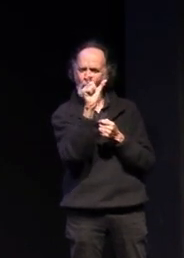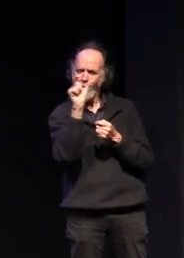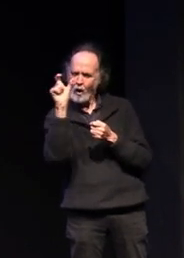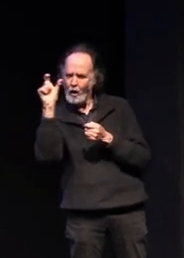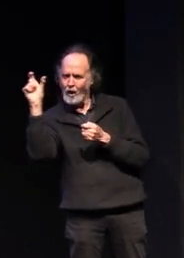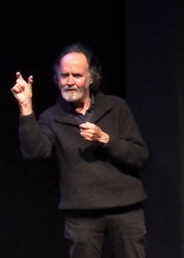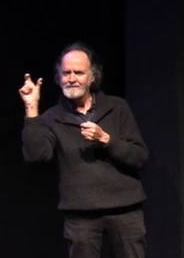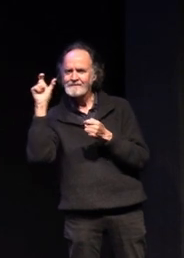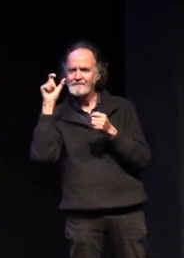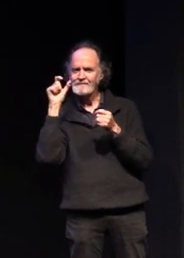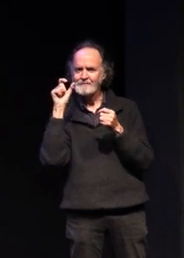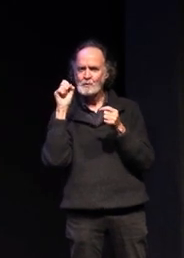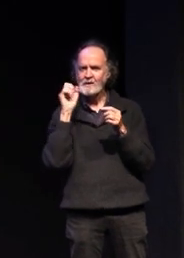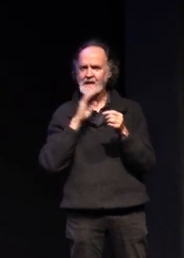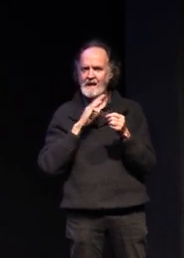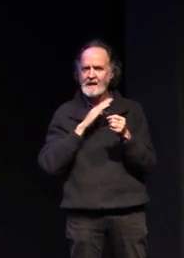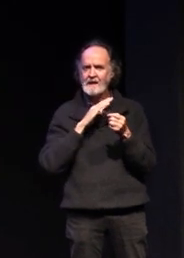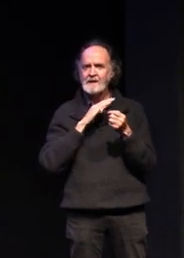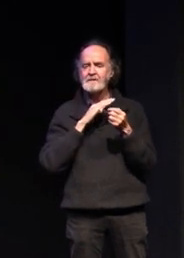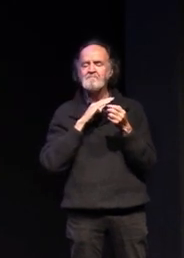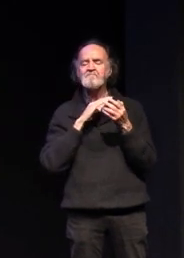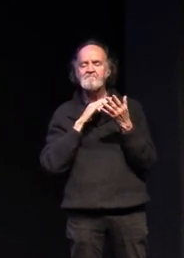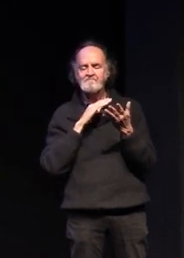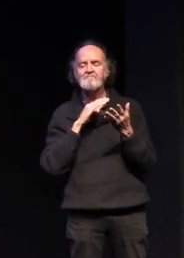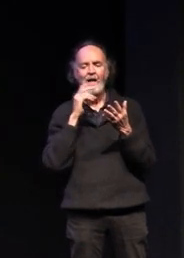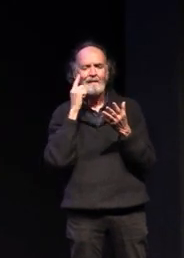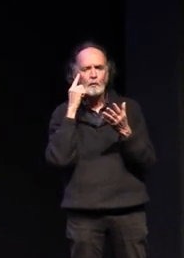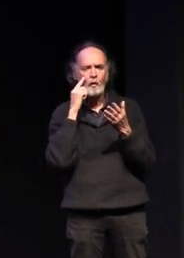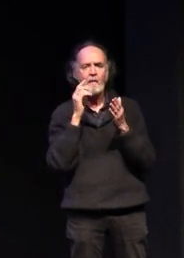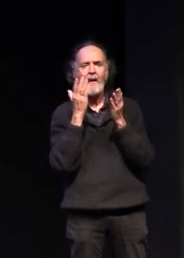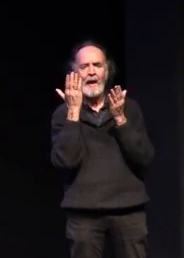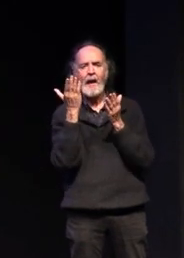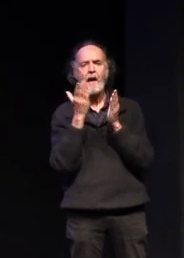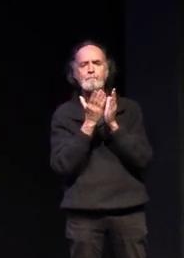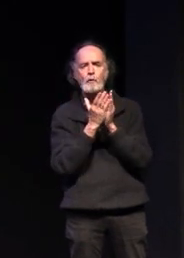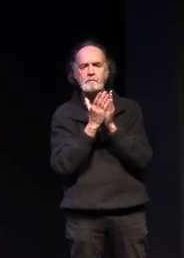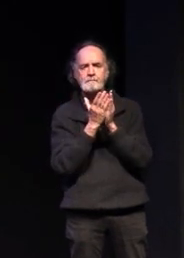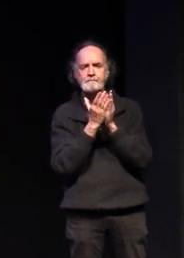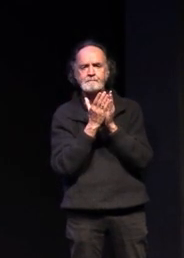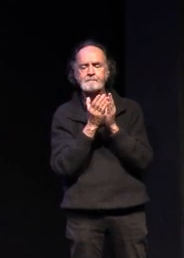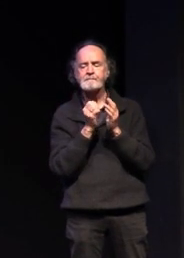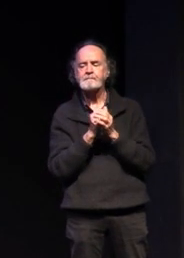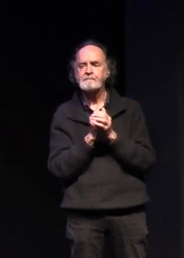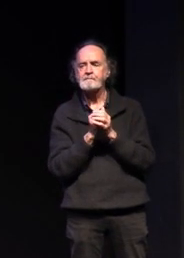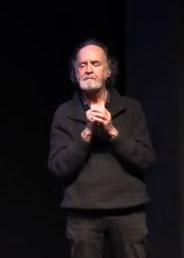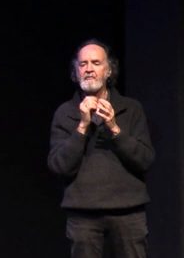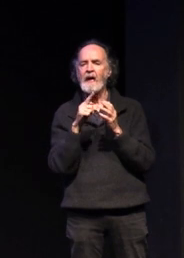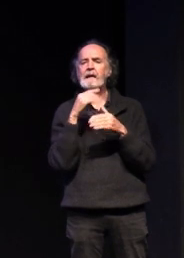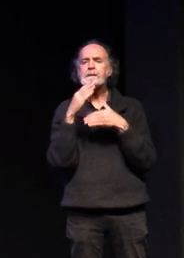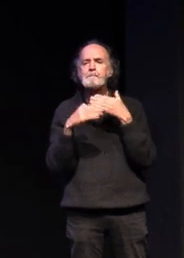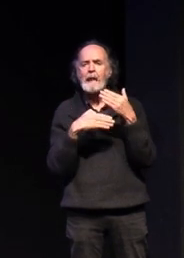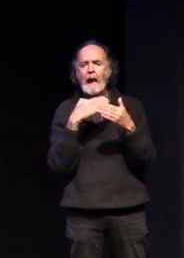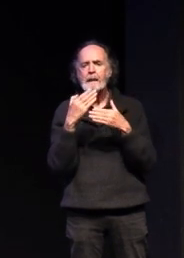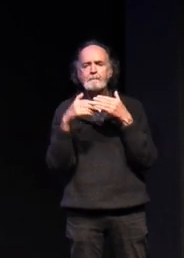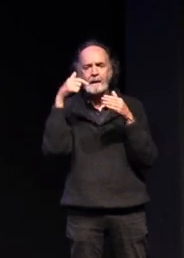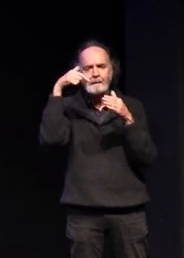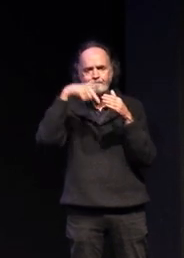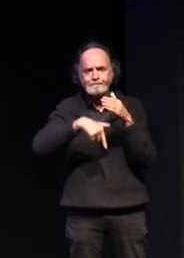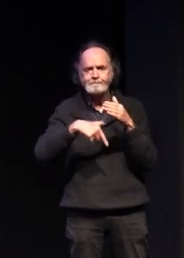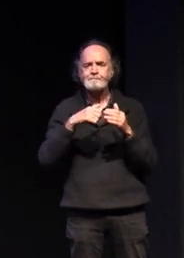that we're you know uh known to use all the time some of those are explained in those documents